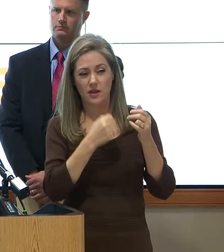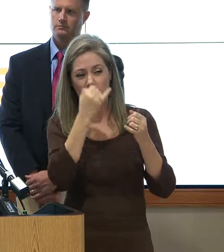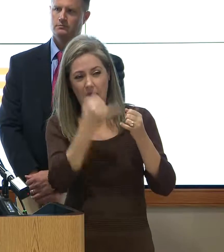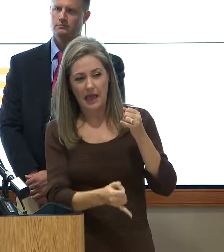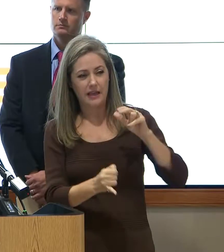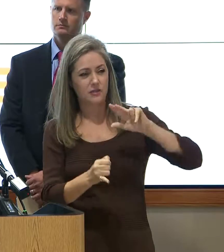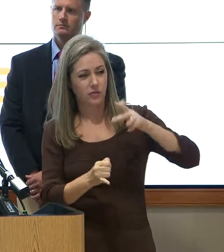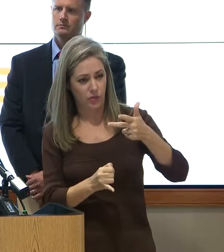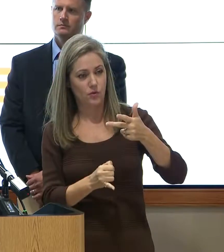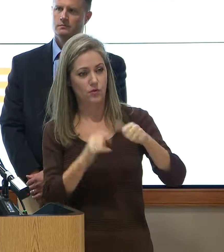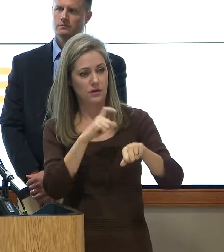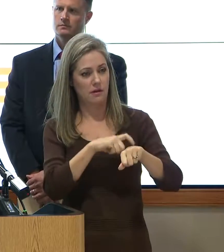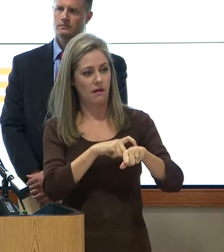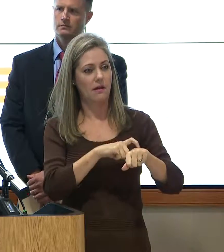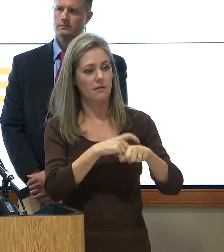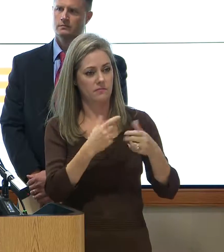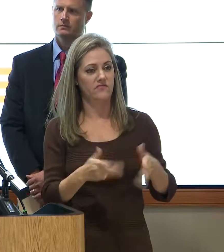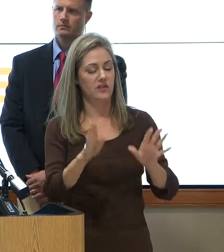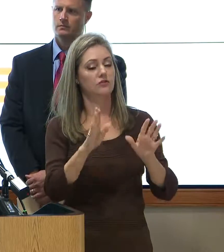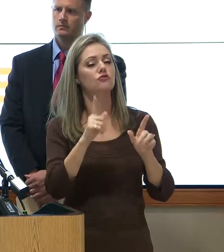That's the schedule, so everybody knows.